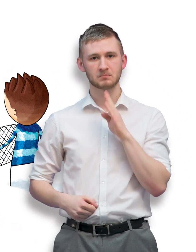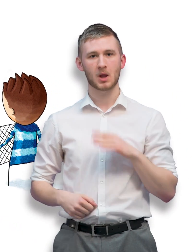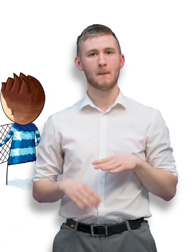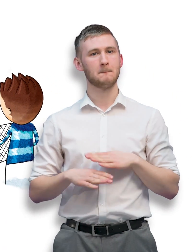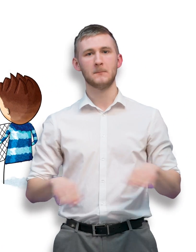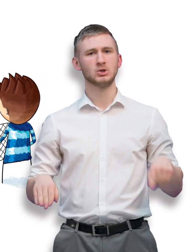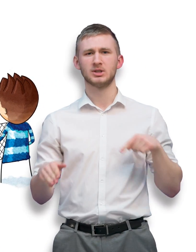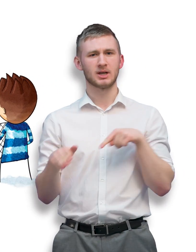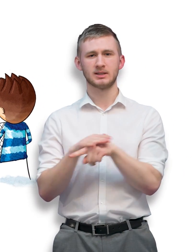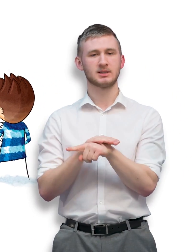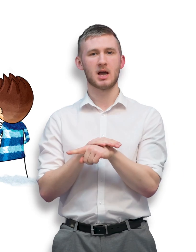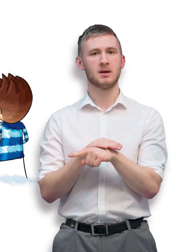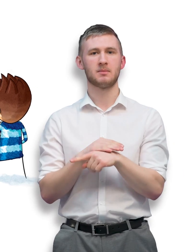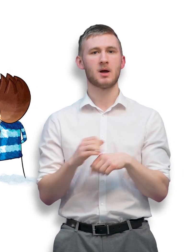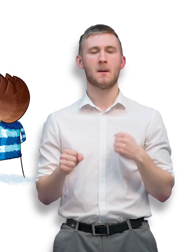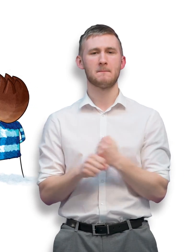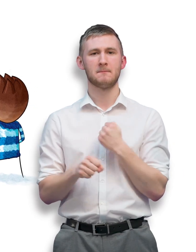So they built a security gate